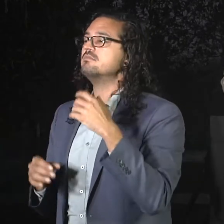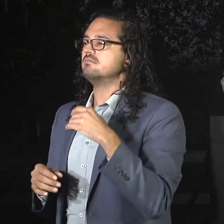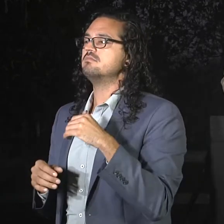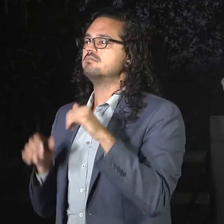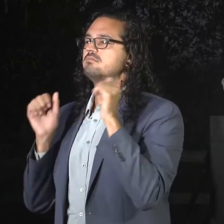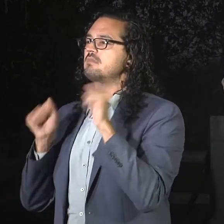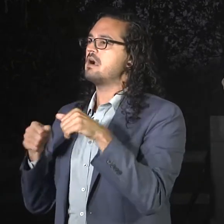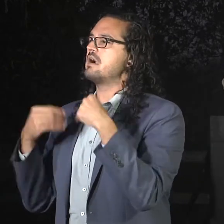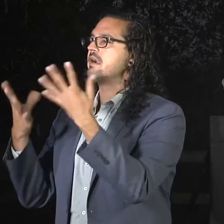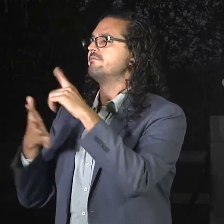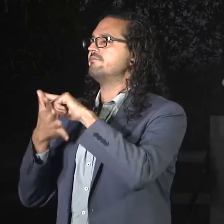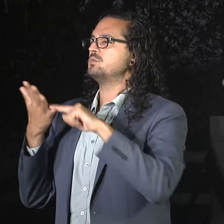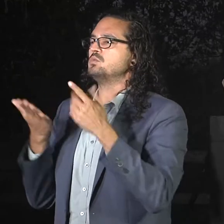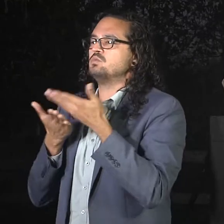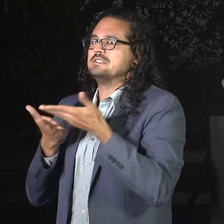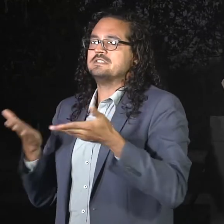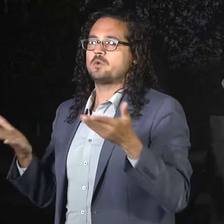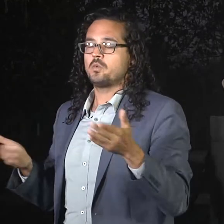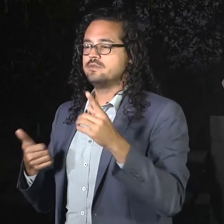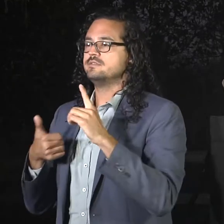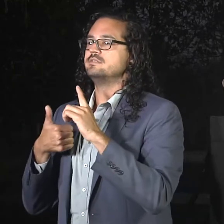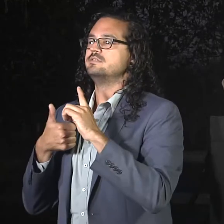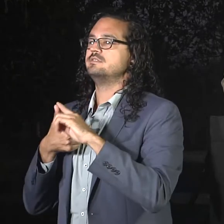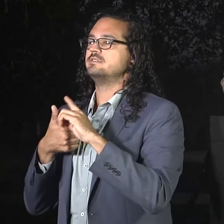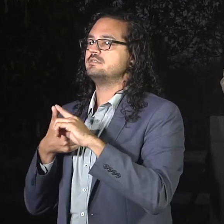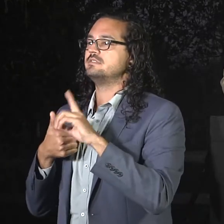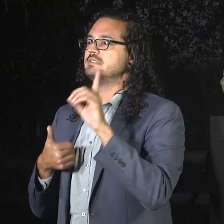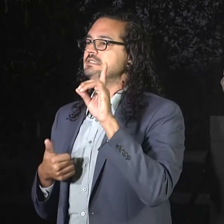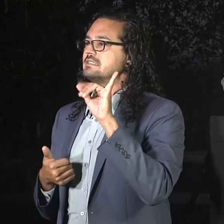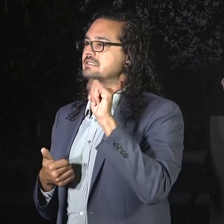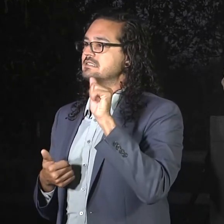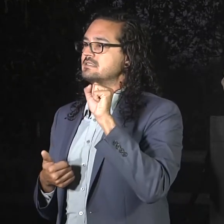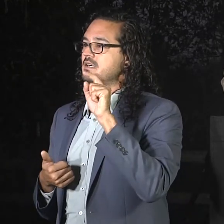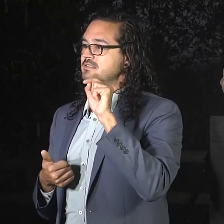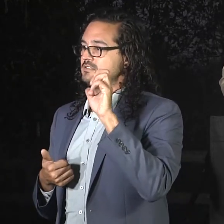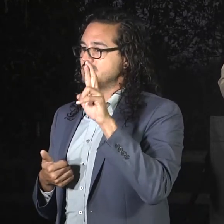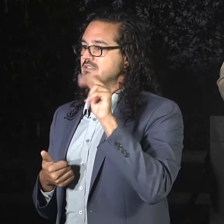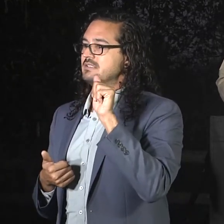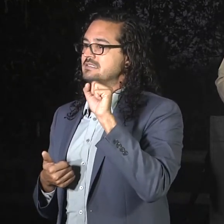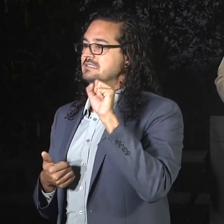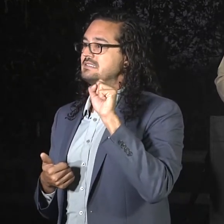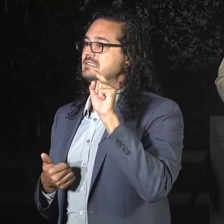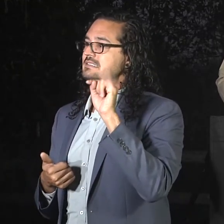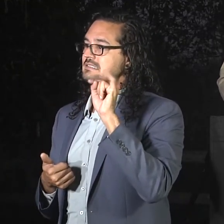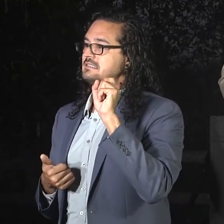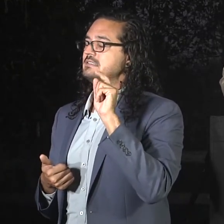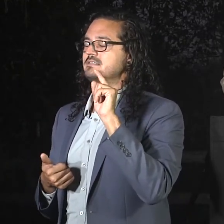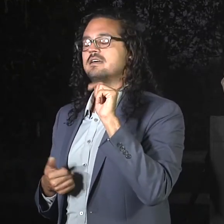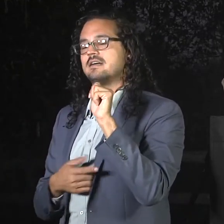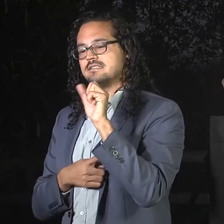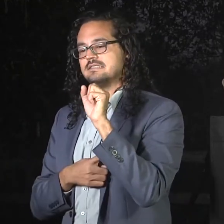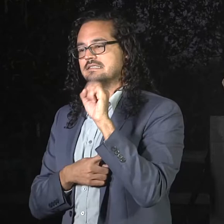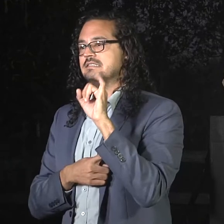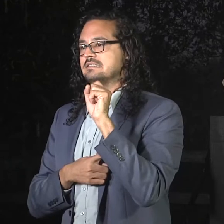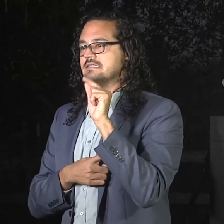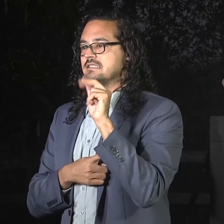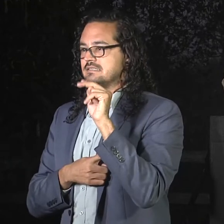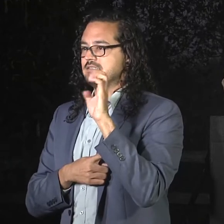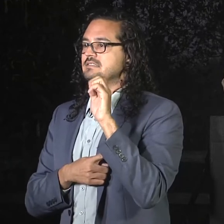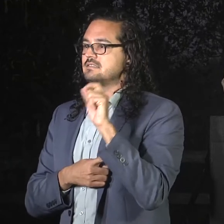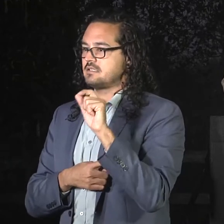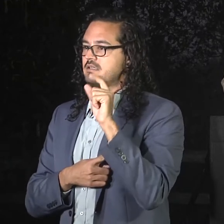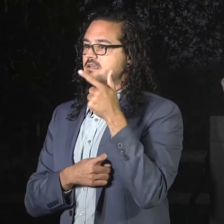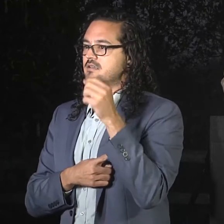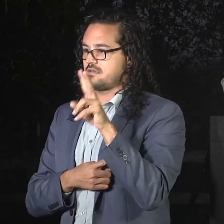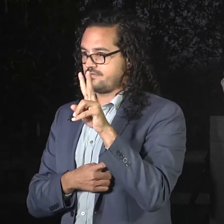And that's, you can go to the disasterassistance.gov website. That's at disasterassistance.gov. And there's some resources